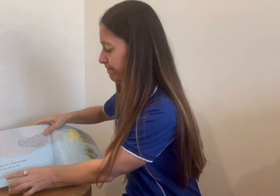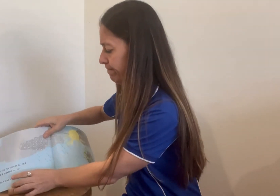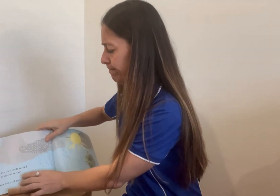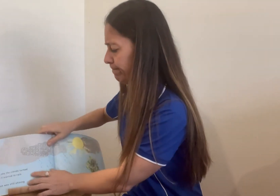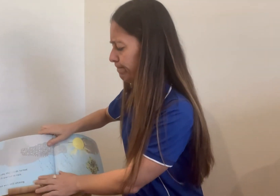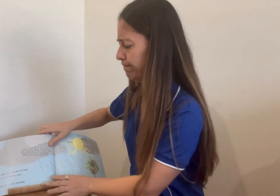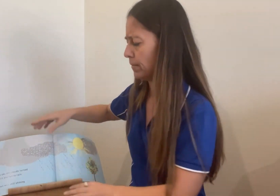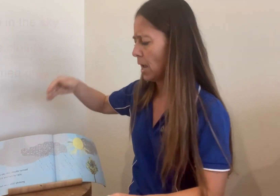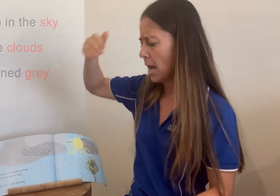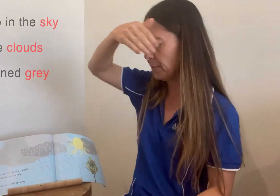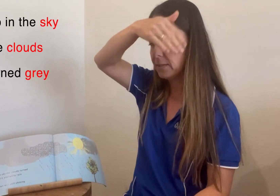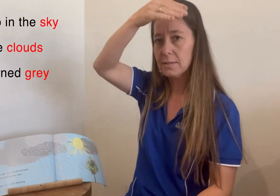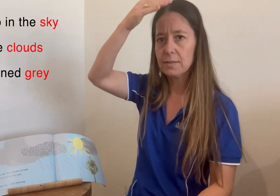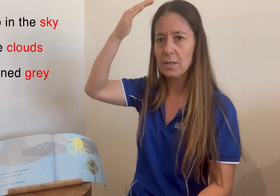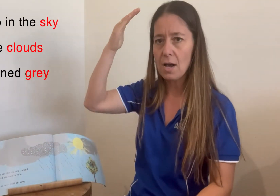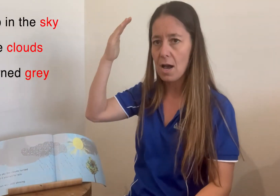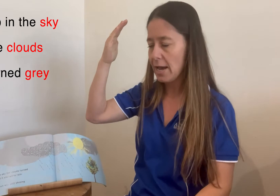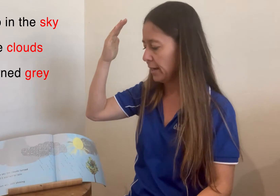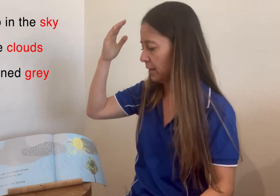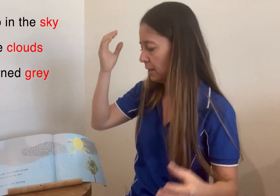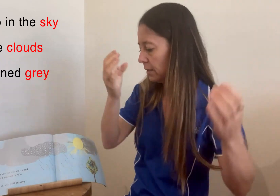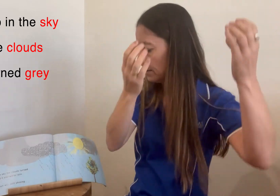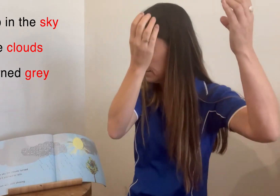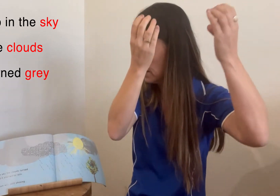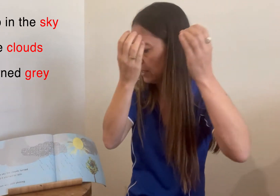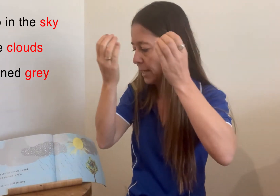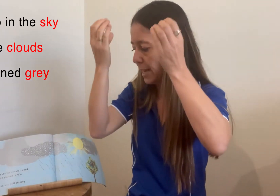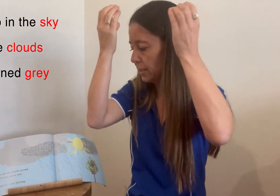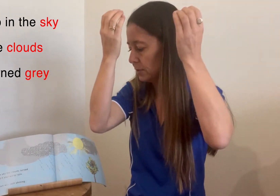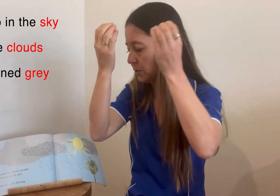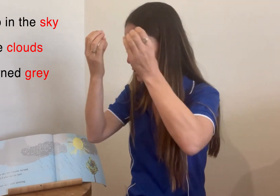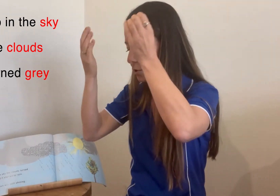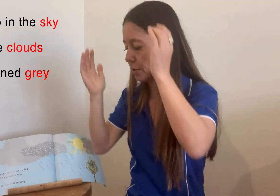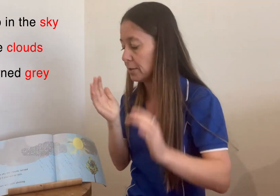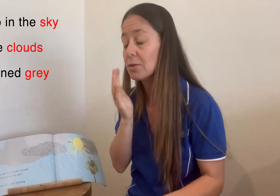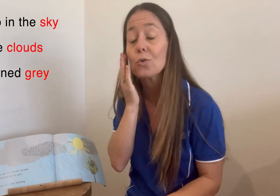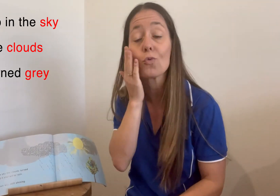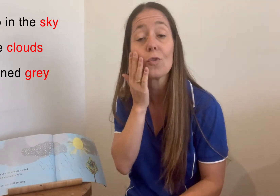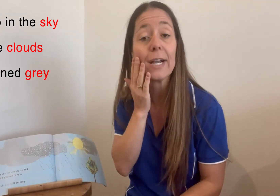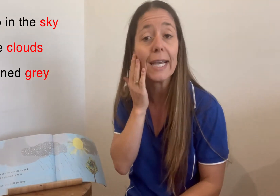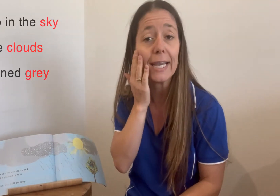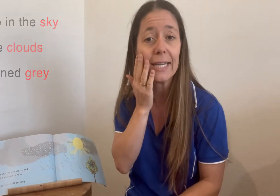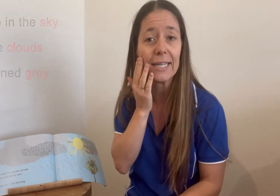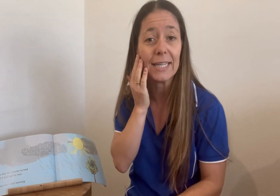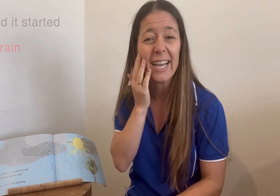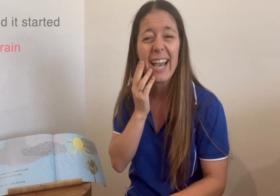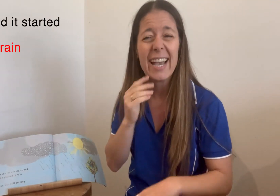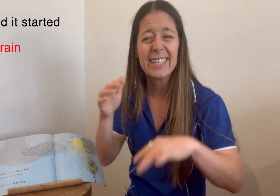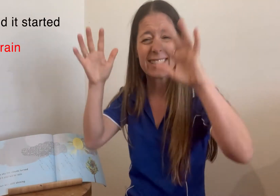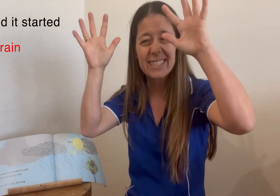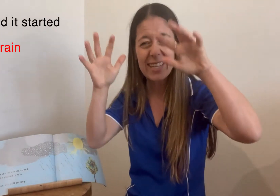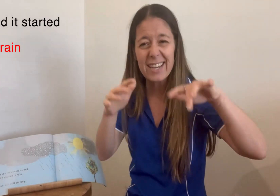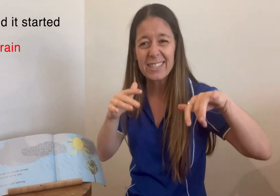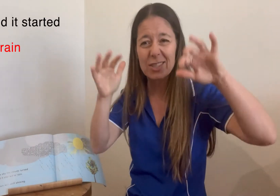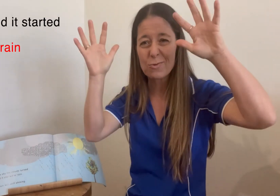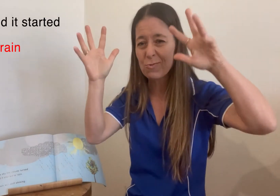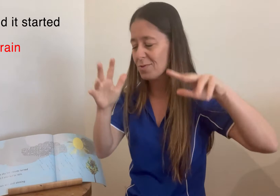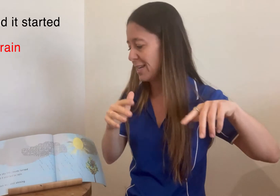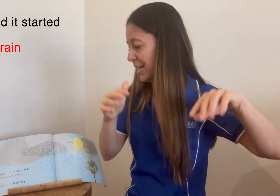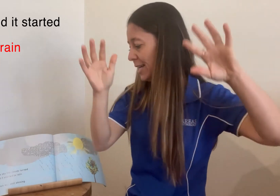Up in the sky, the clouds turned grey, and it started to rain.